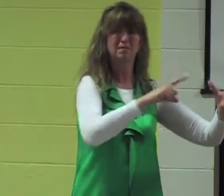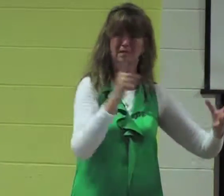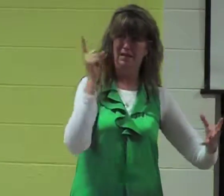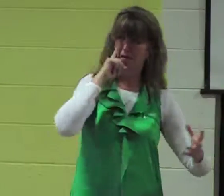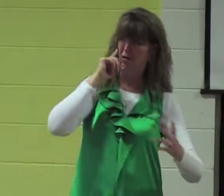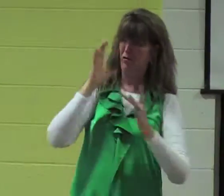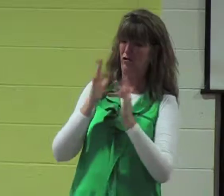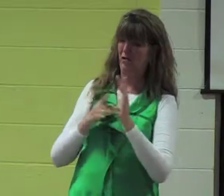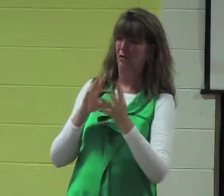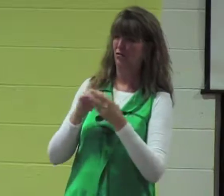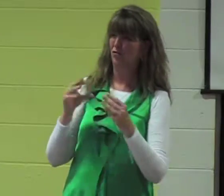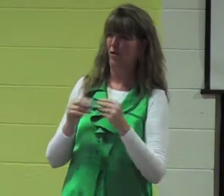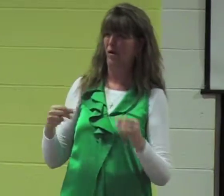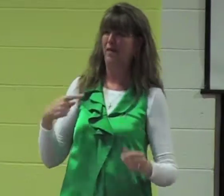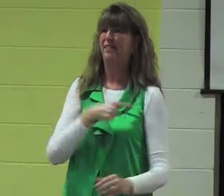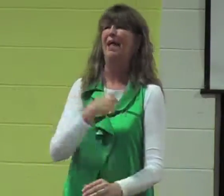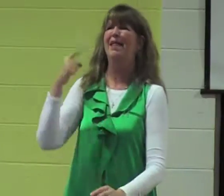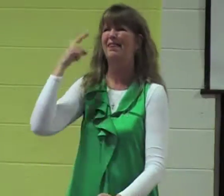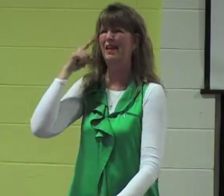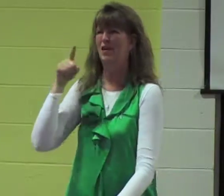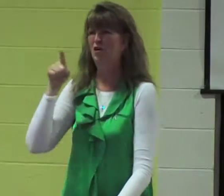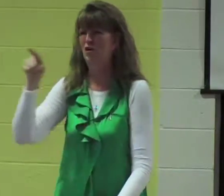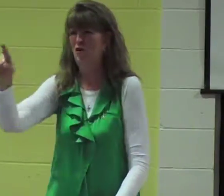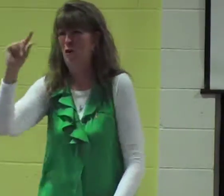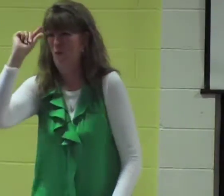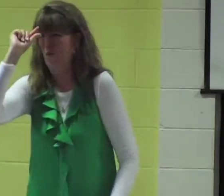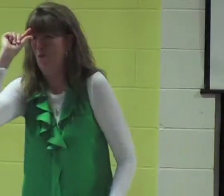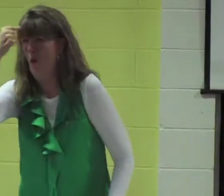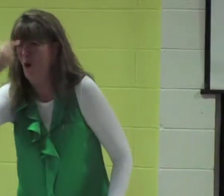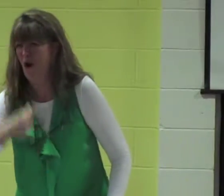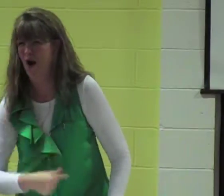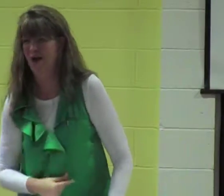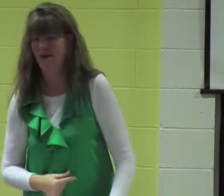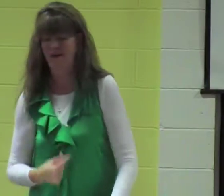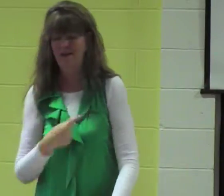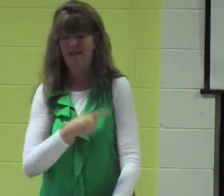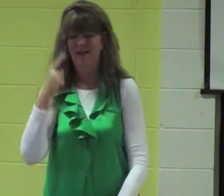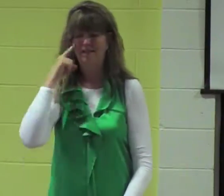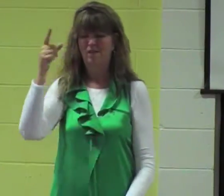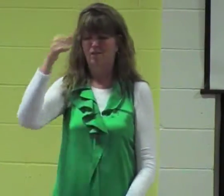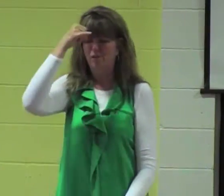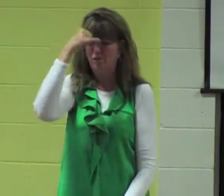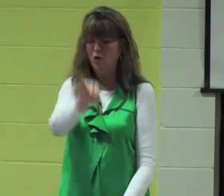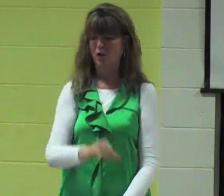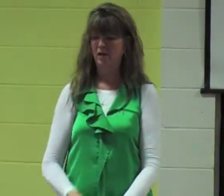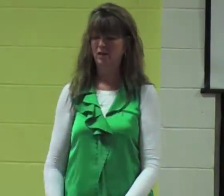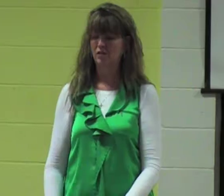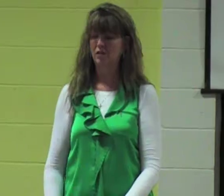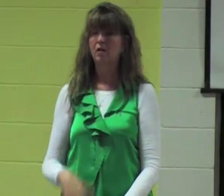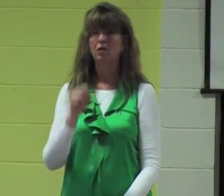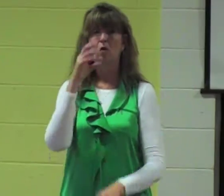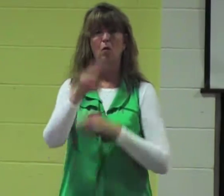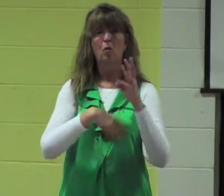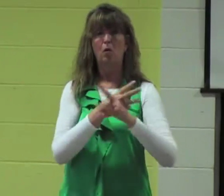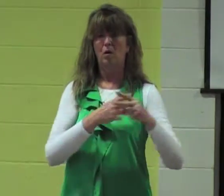So from the world's perspective, only a moron would believe the story about the cross.